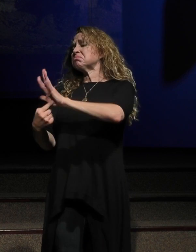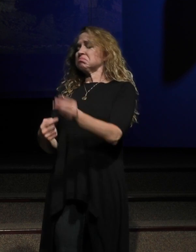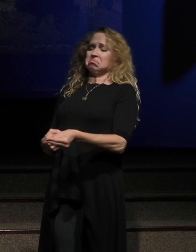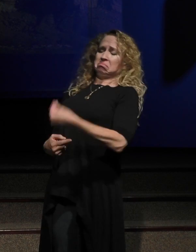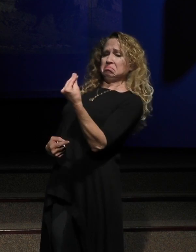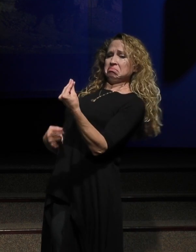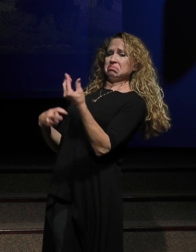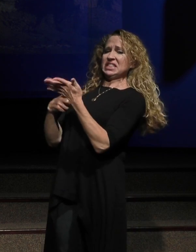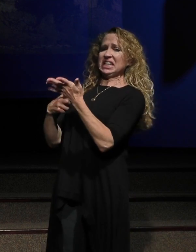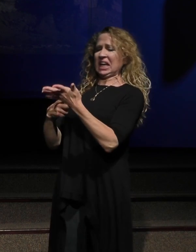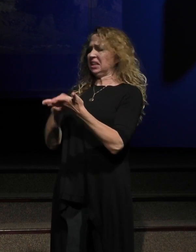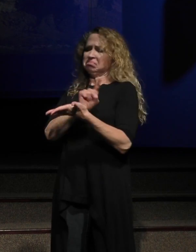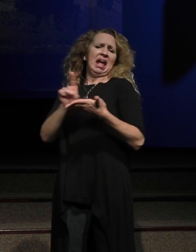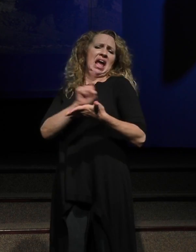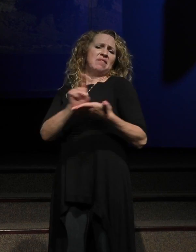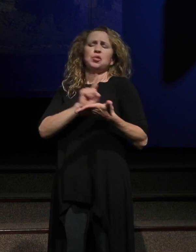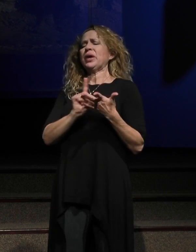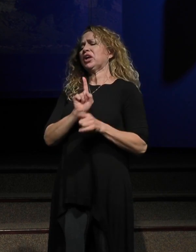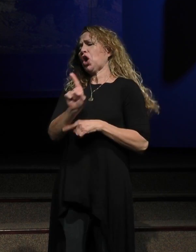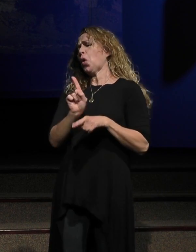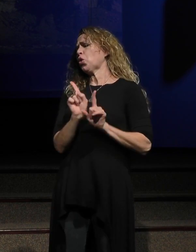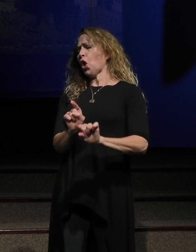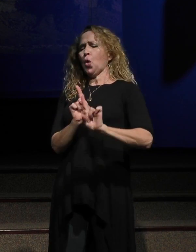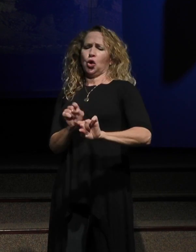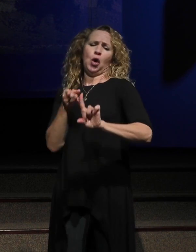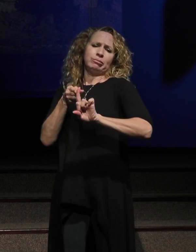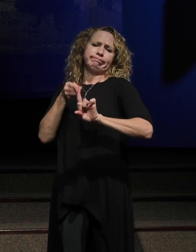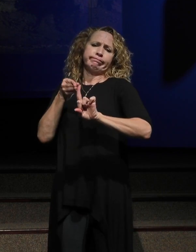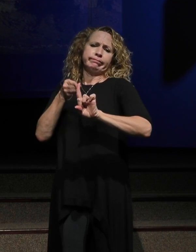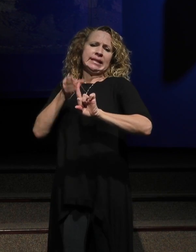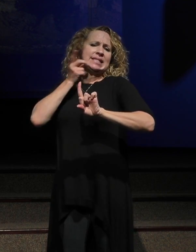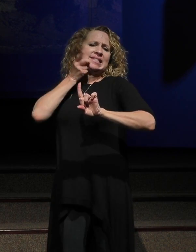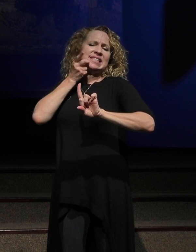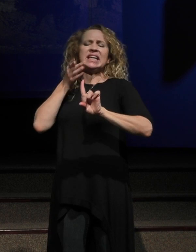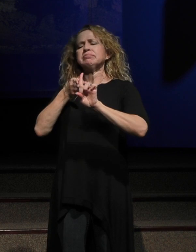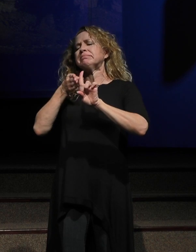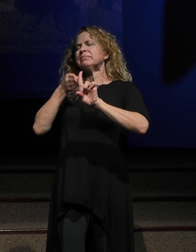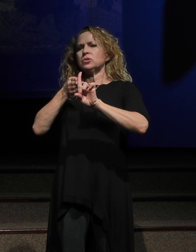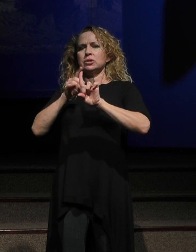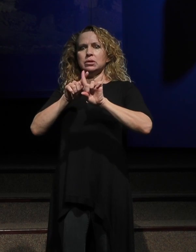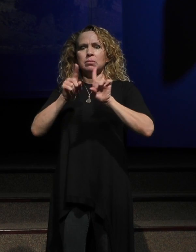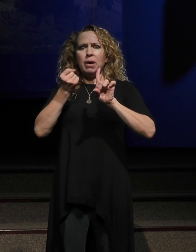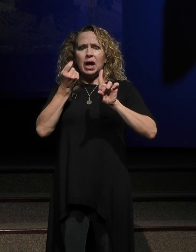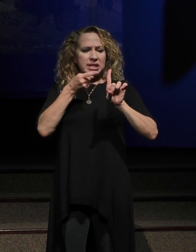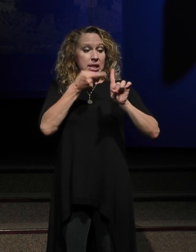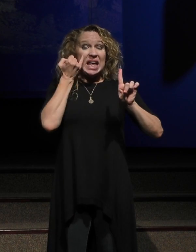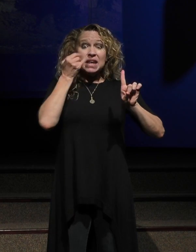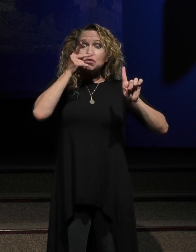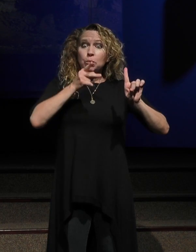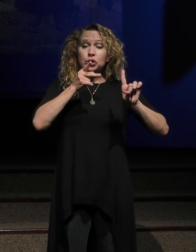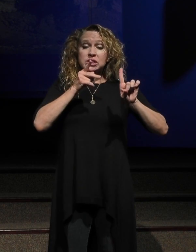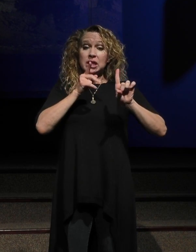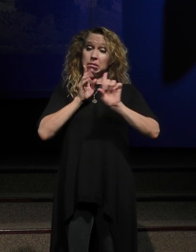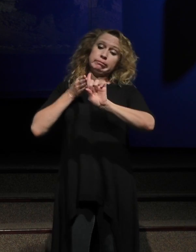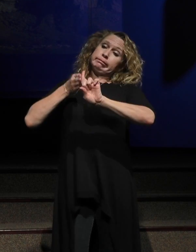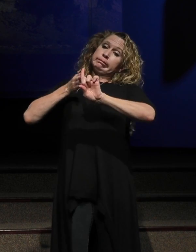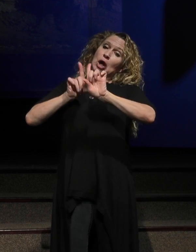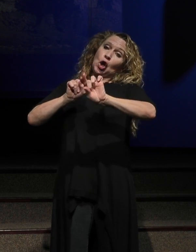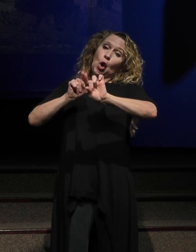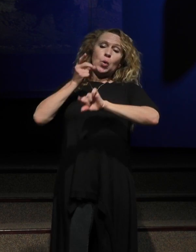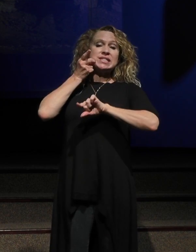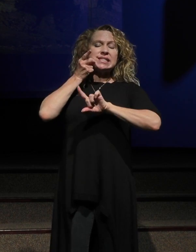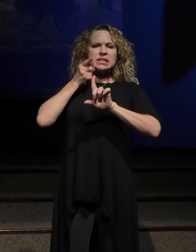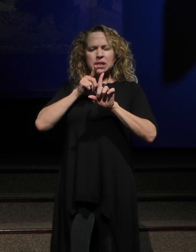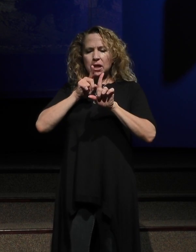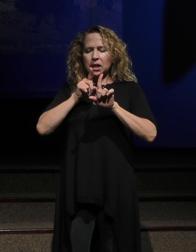Disneyland about every week and, and they just continually go and go and go. But when they go to Disneyland, all they do